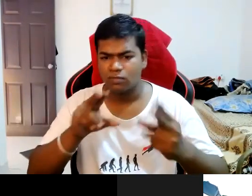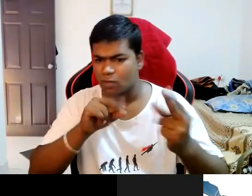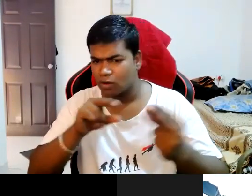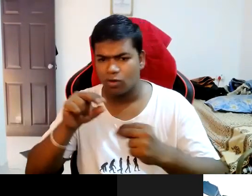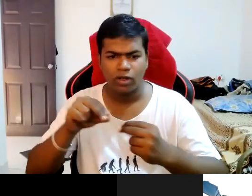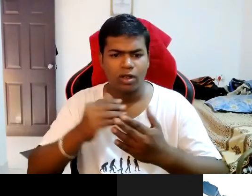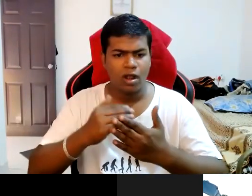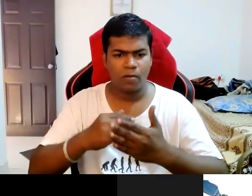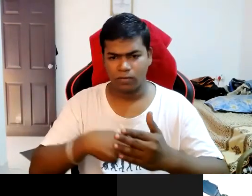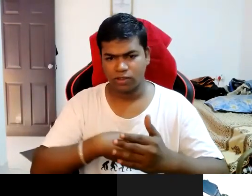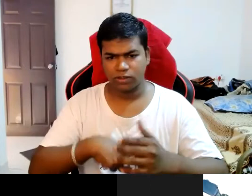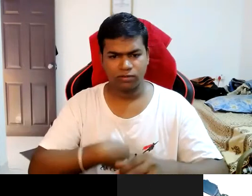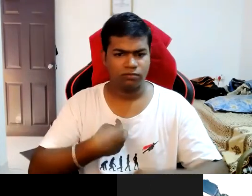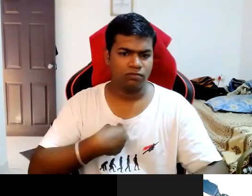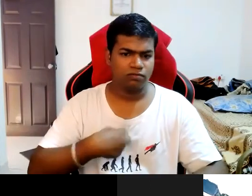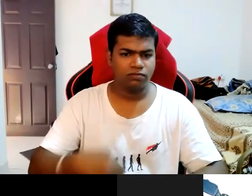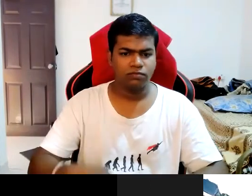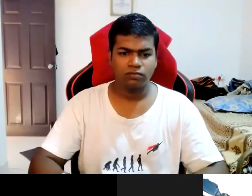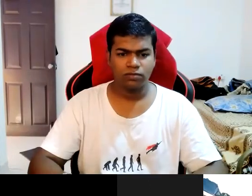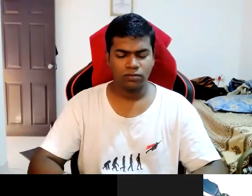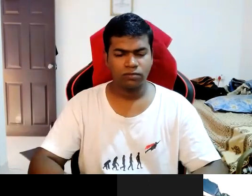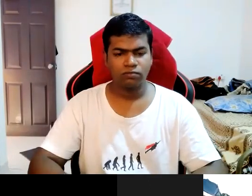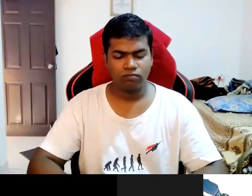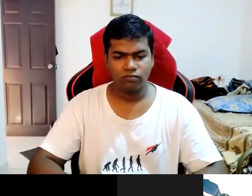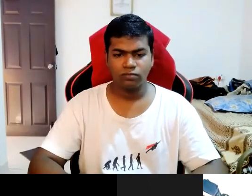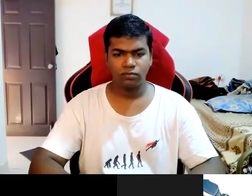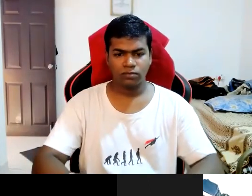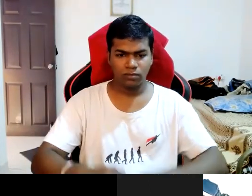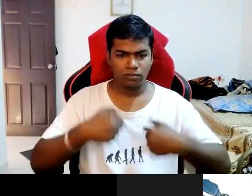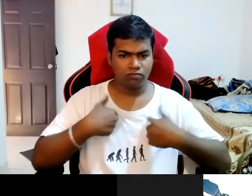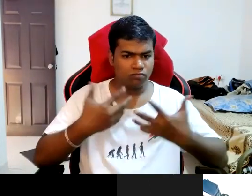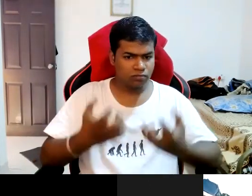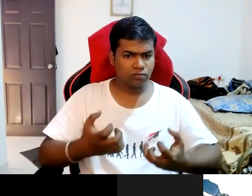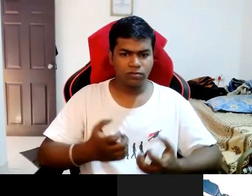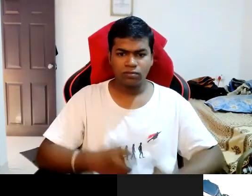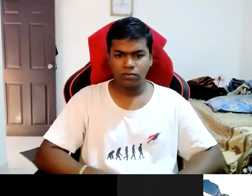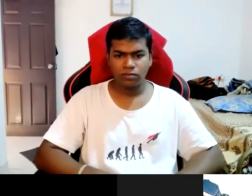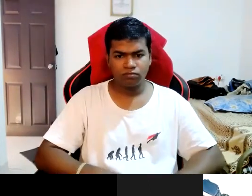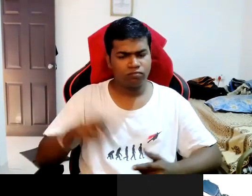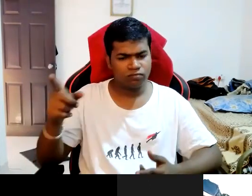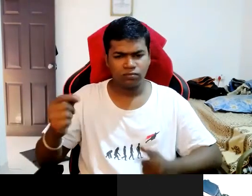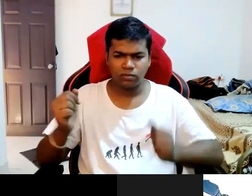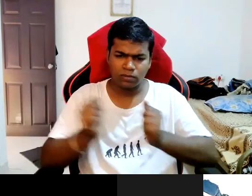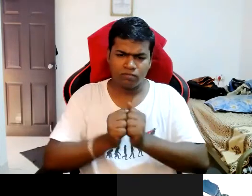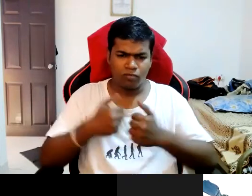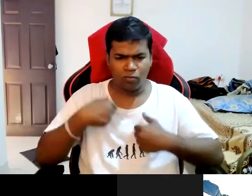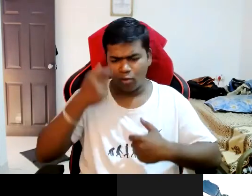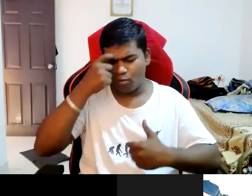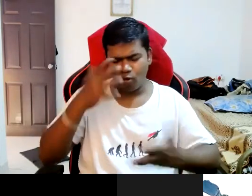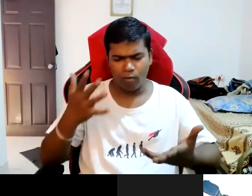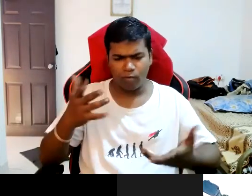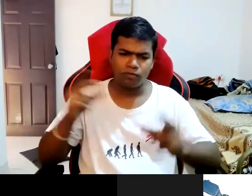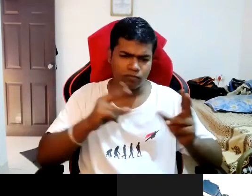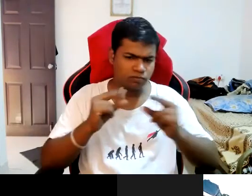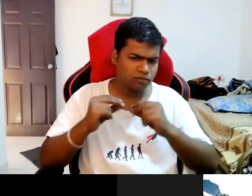about myself this is the thing i needed like this i want you can be with me i don't have any problem